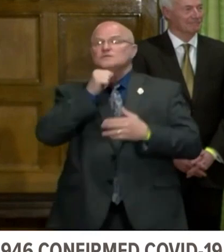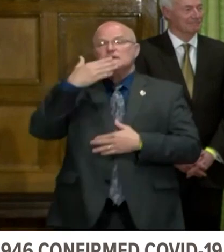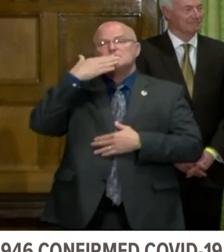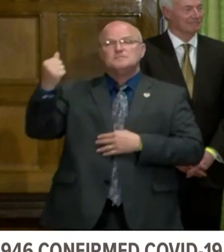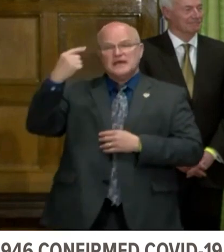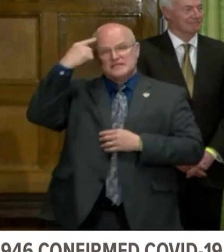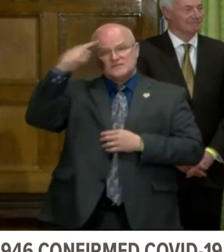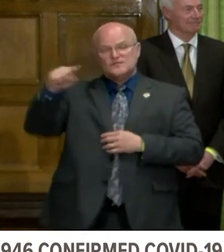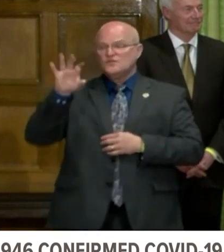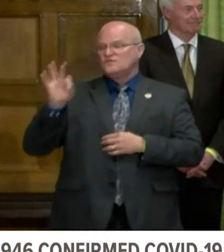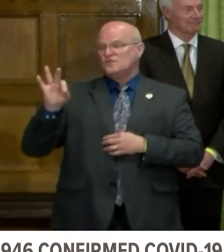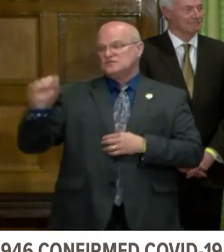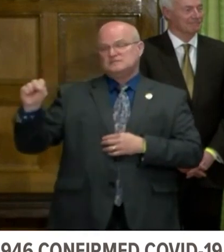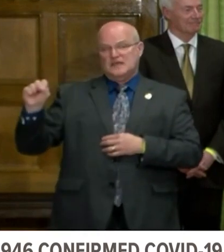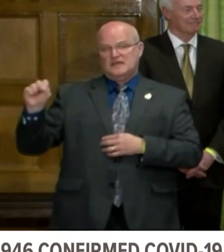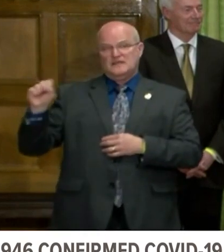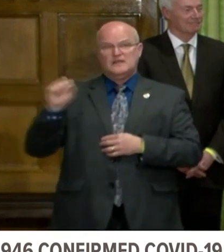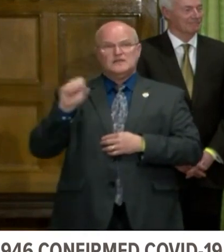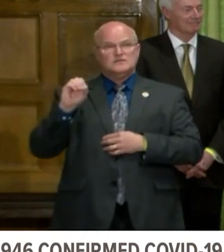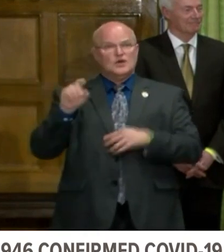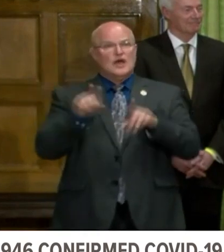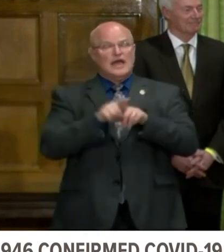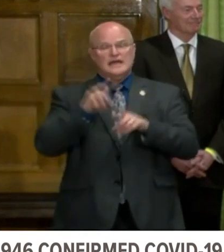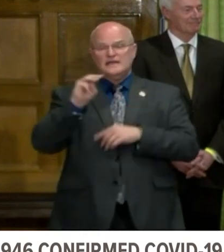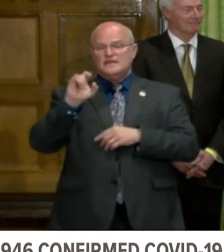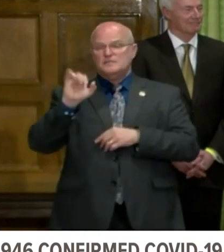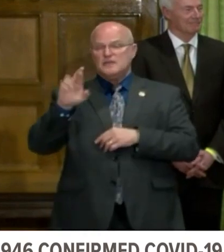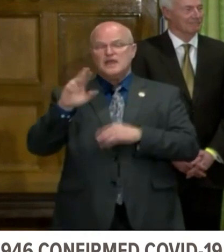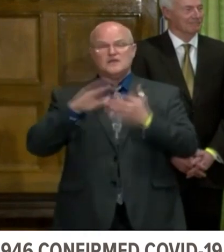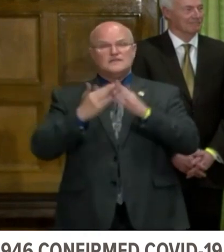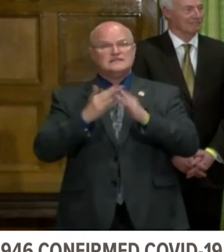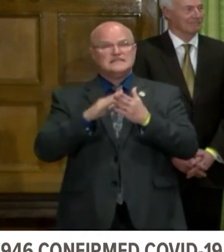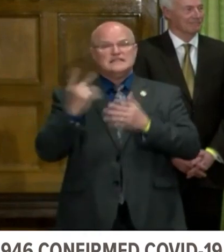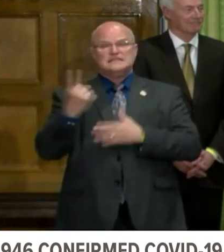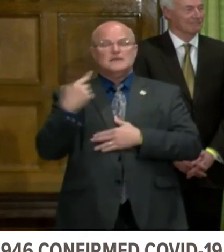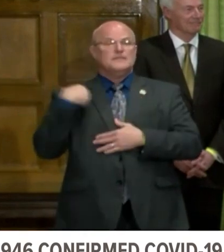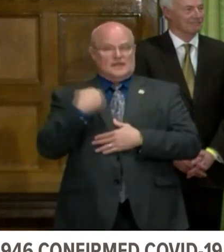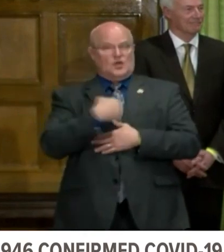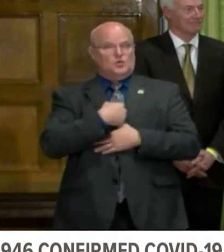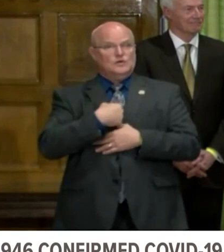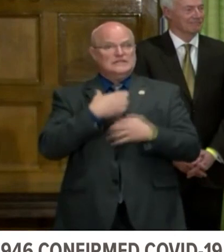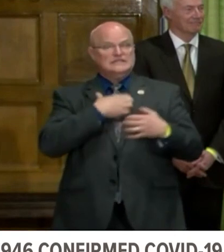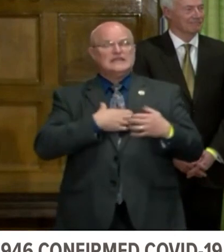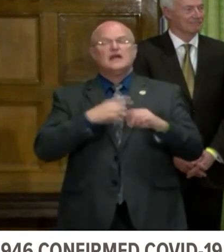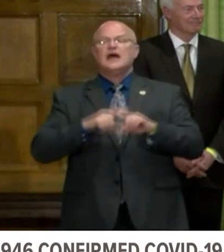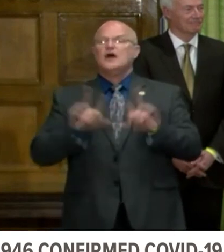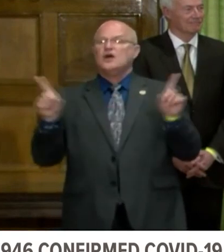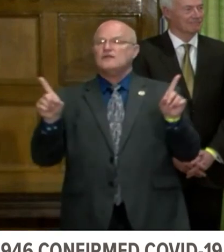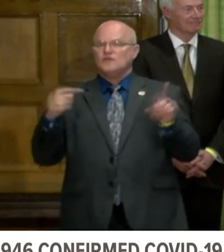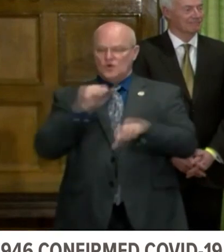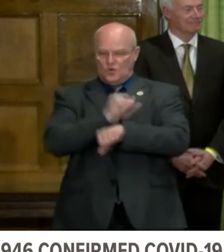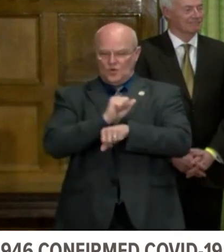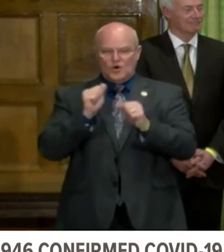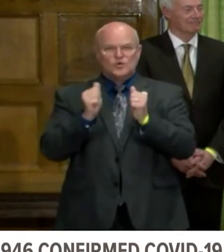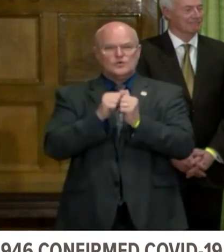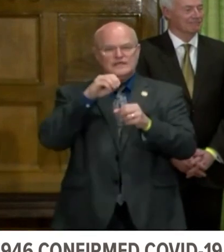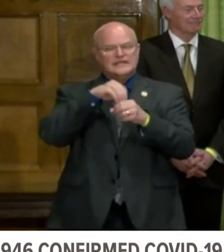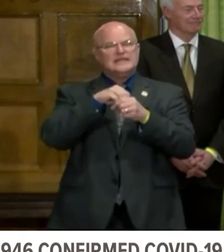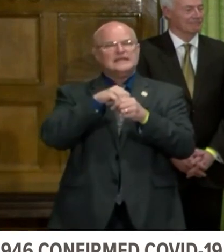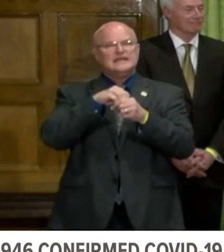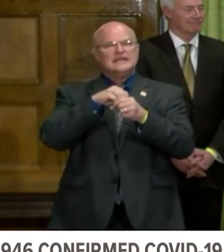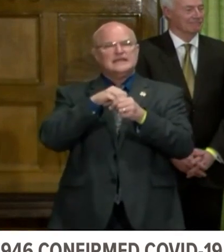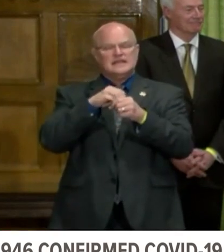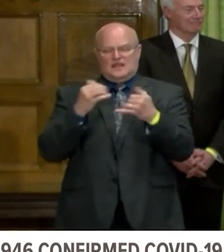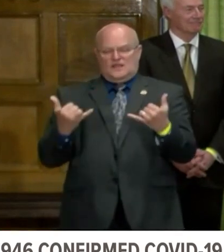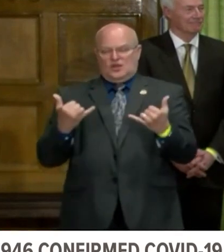what's best for Fort Smith. And so, as the mayor of the city, that's something that we desire. However, we are working within the confines